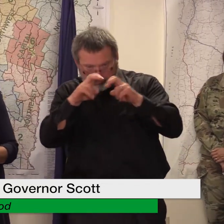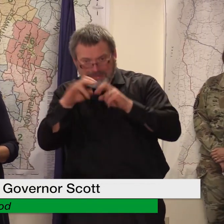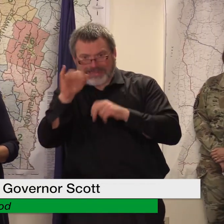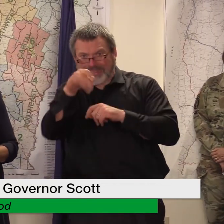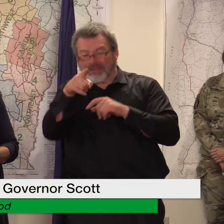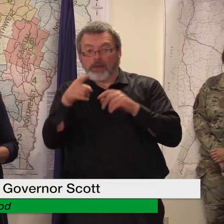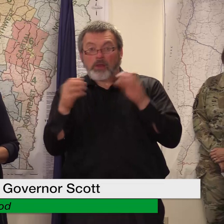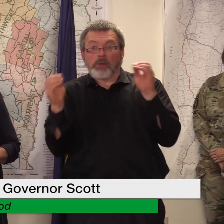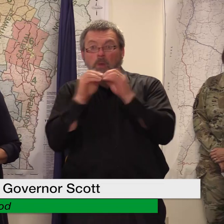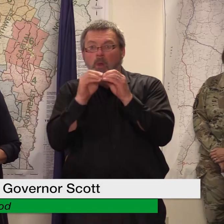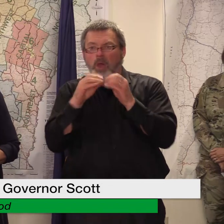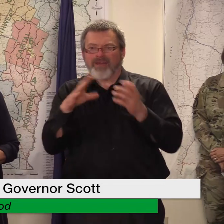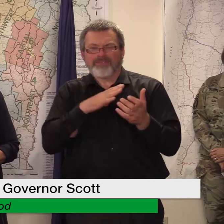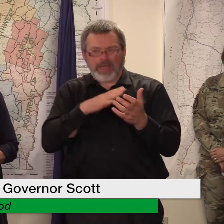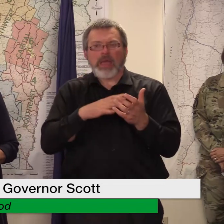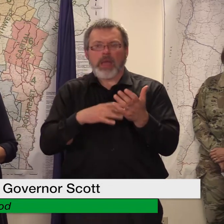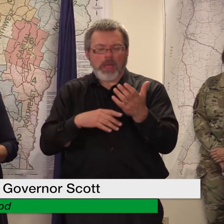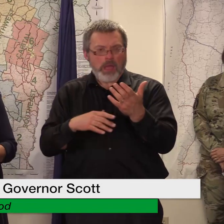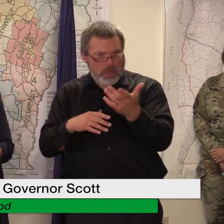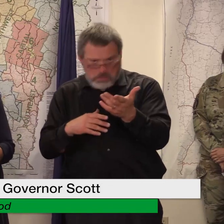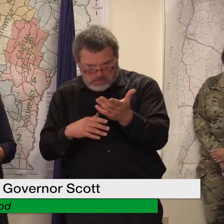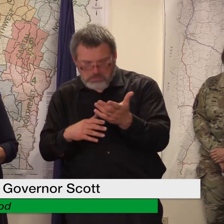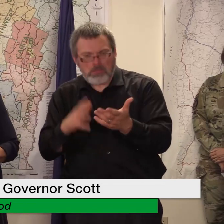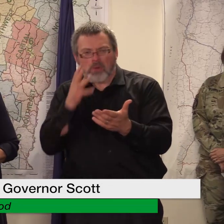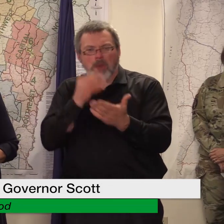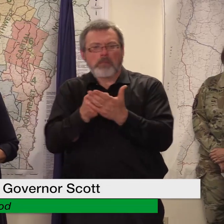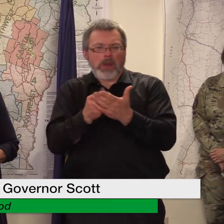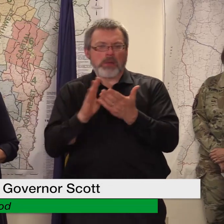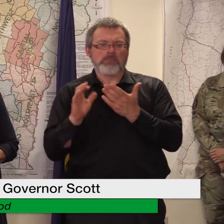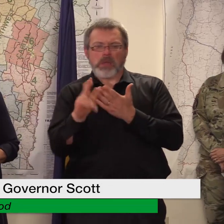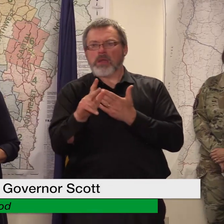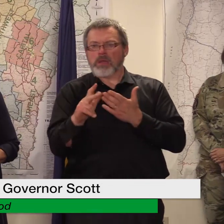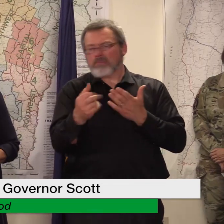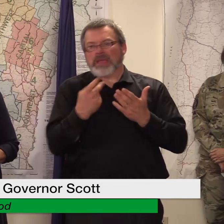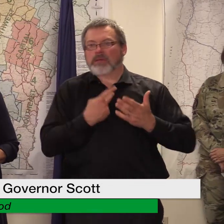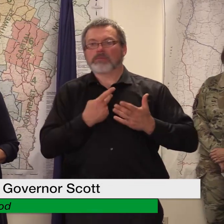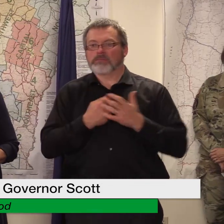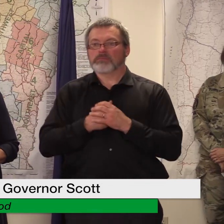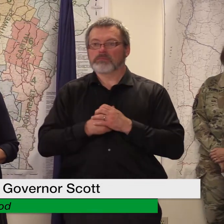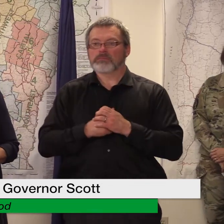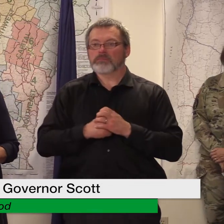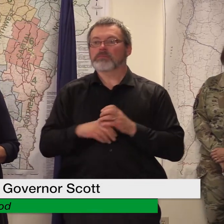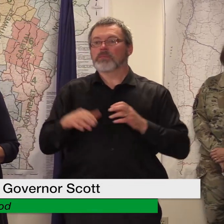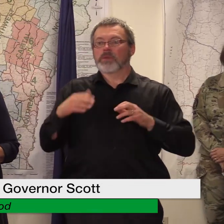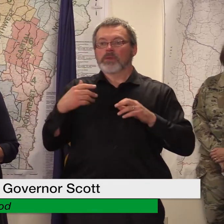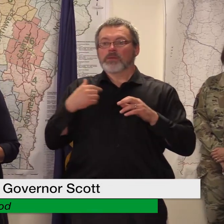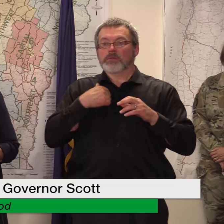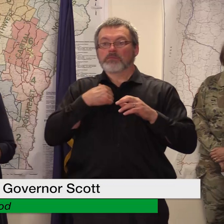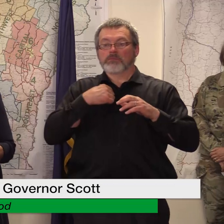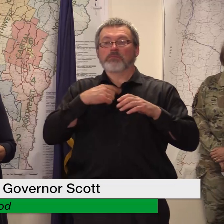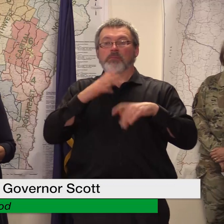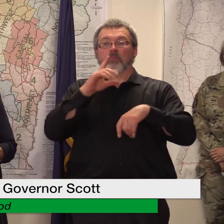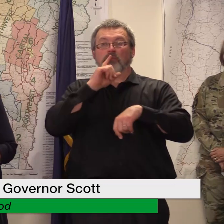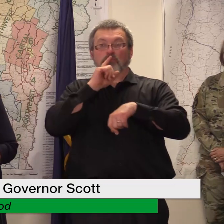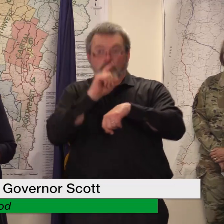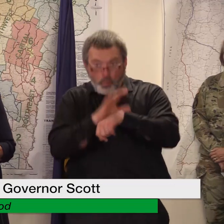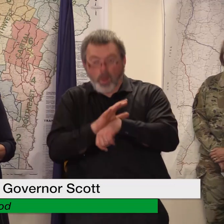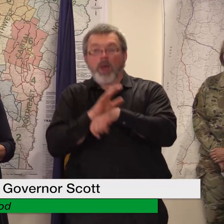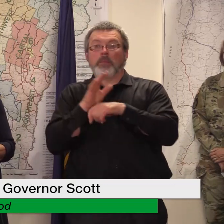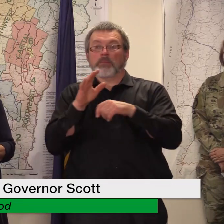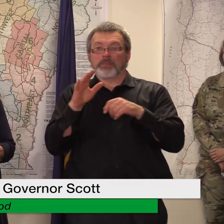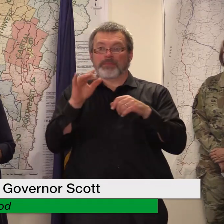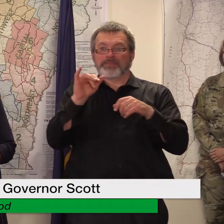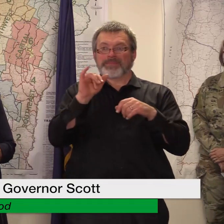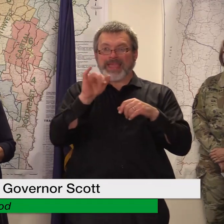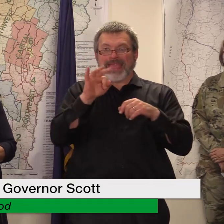need to return it so there are some attestations we really do depend on their ability to